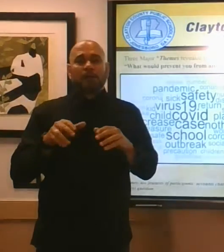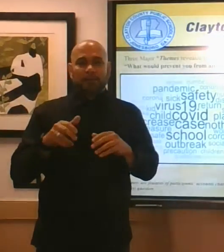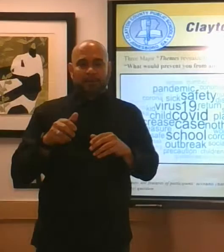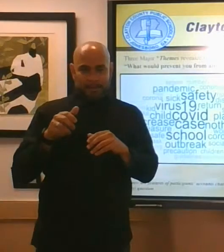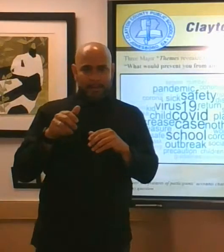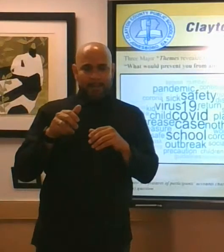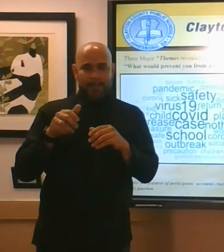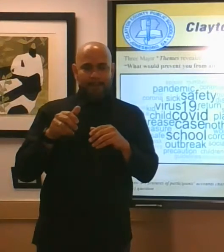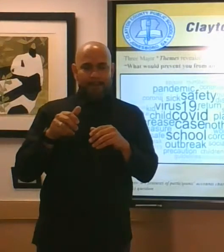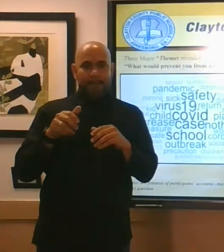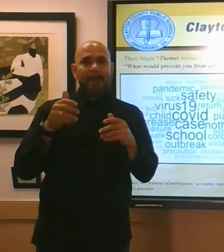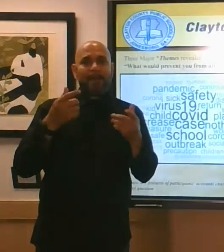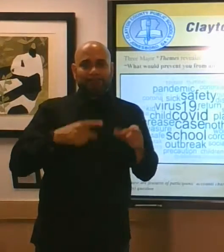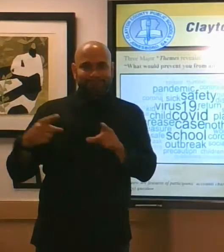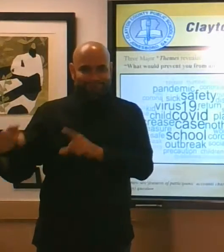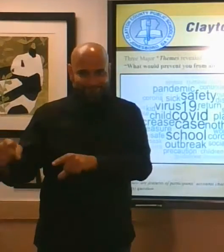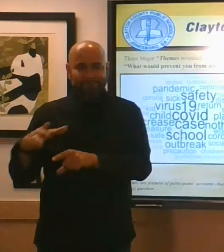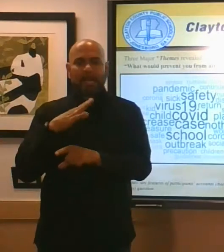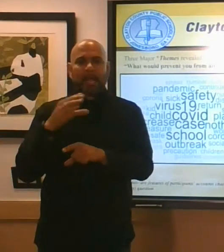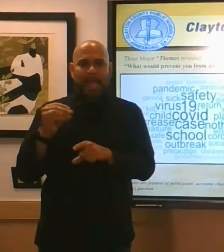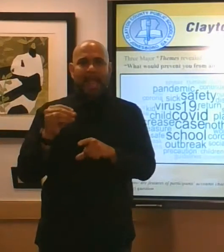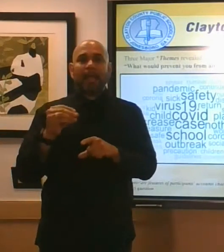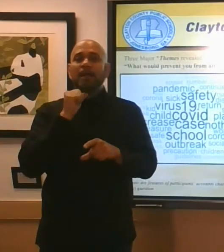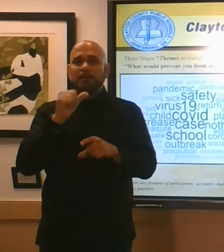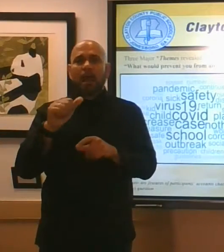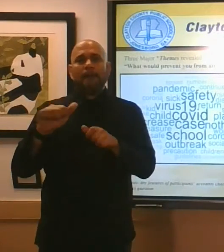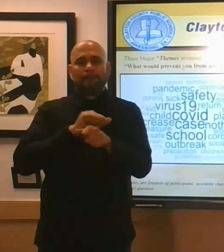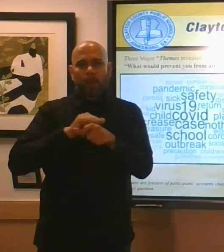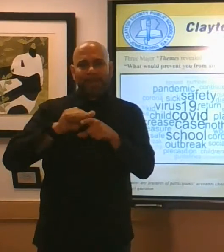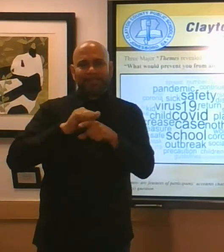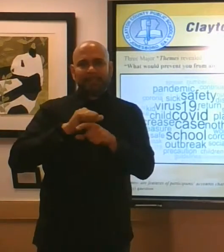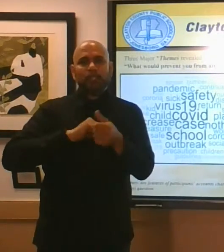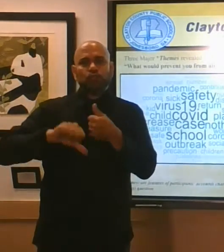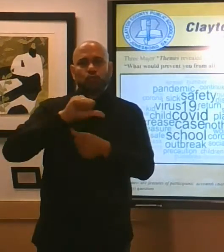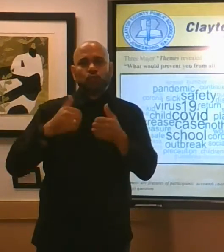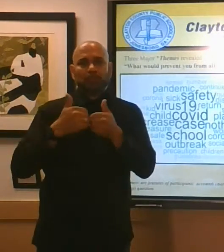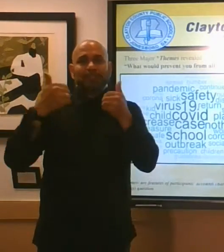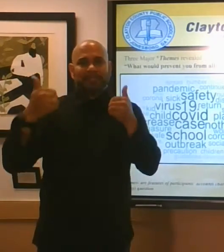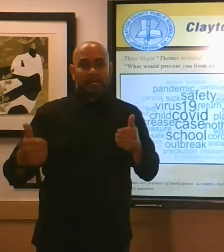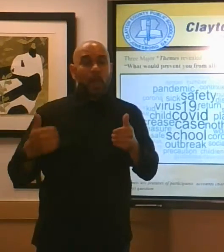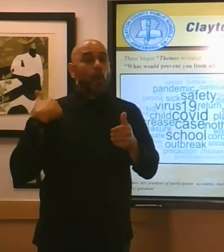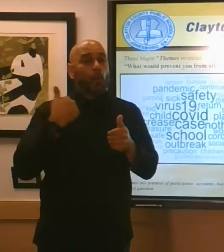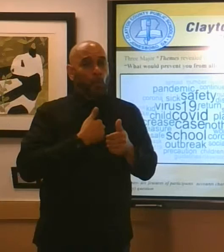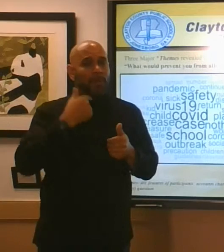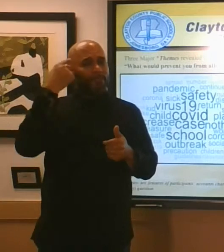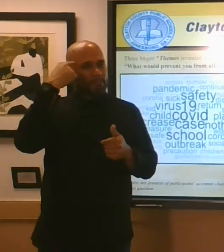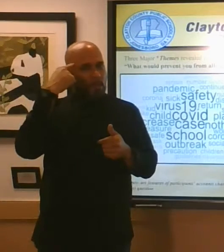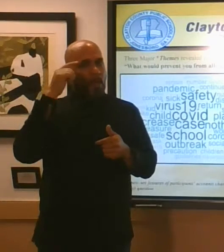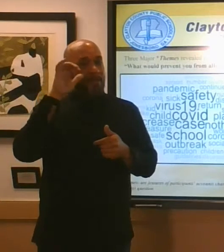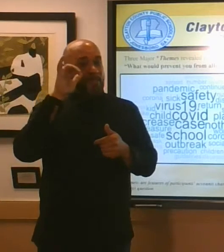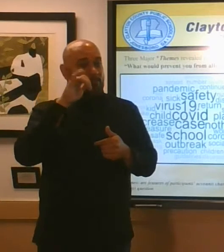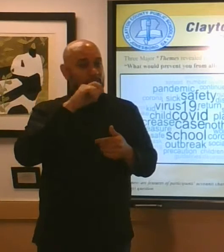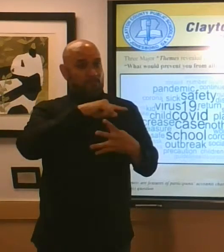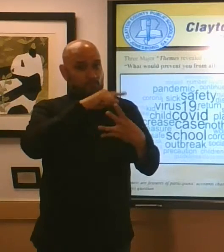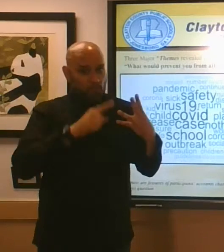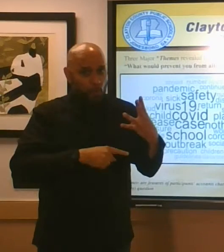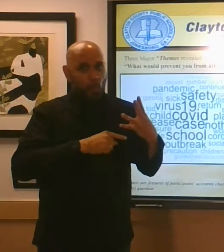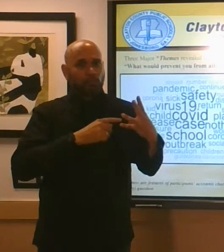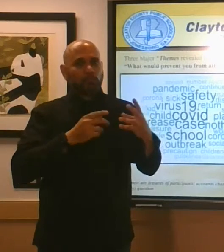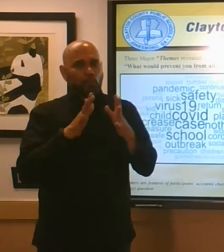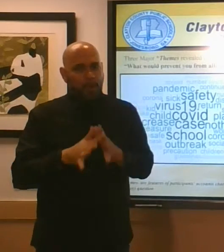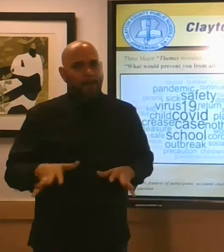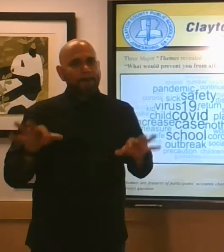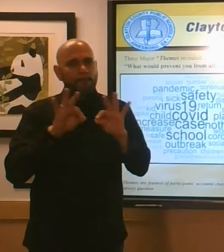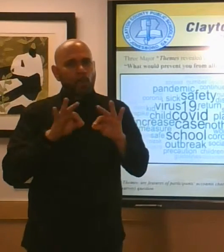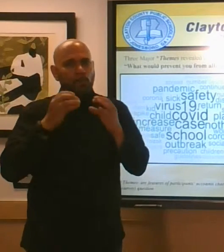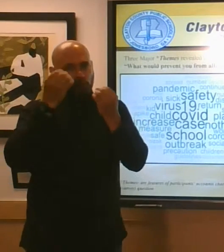practicing social distancing and so those are major considerations that we thought would and were important to inform